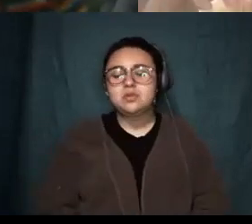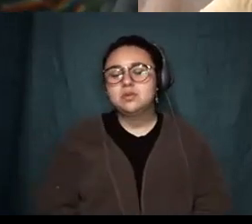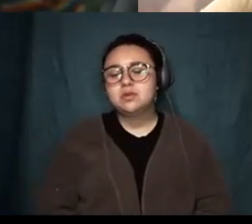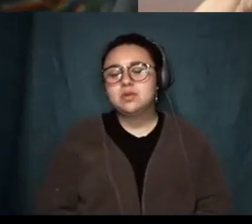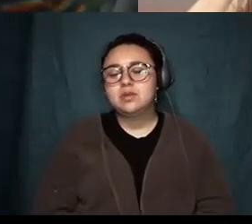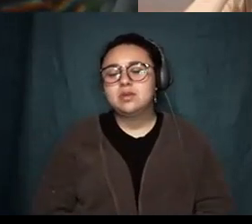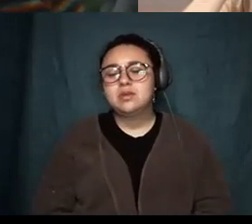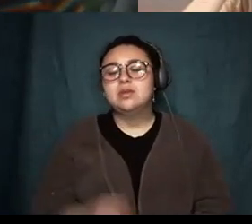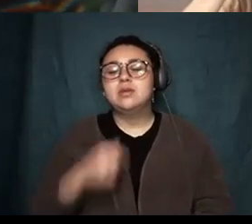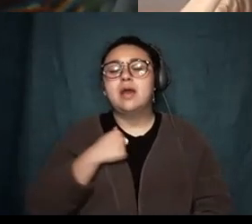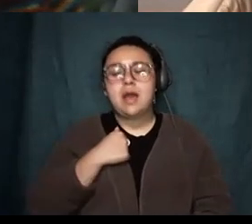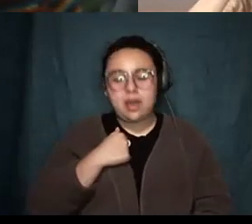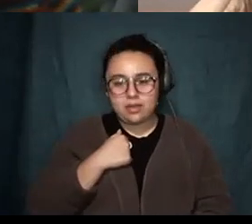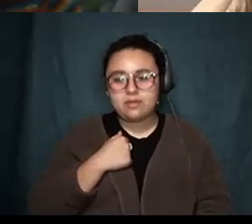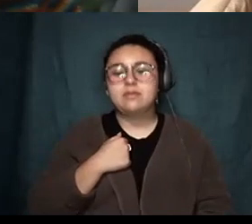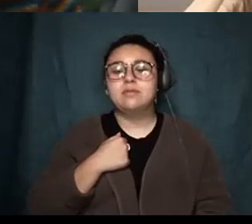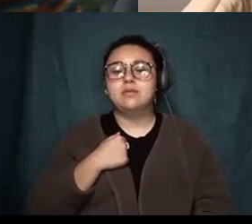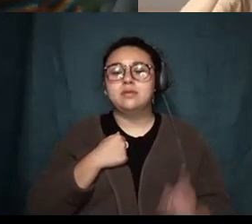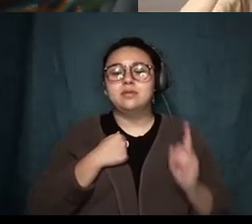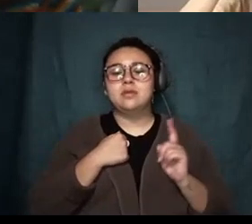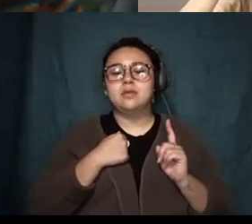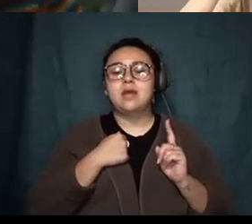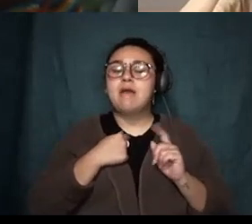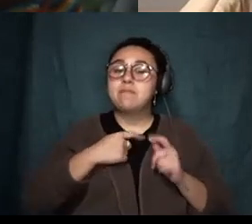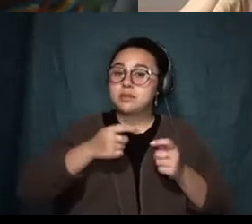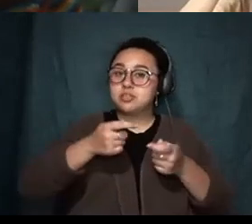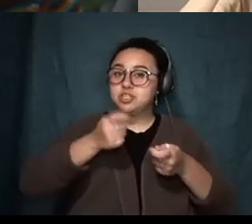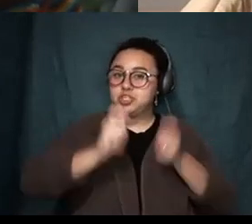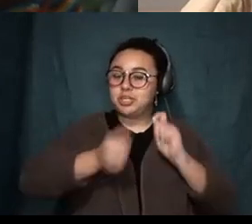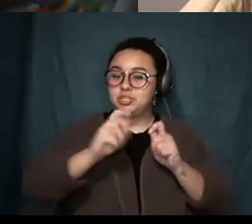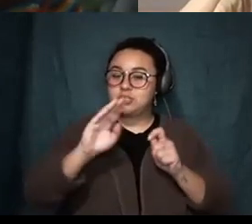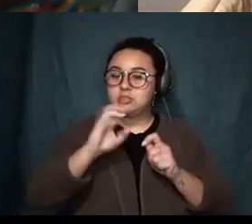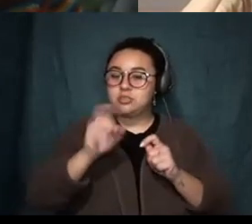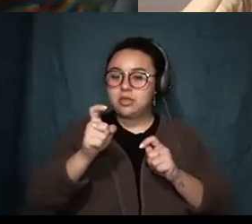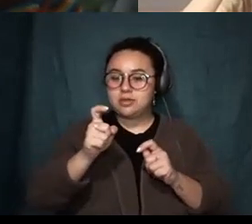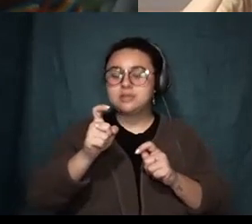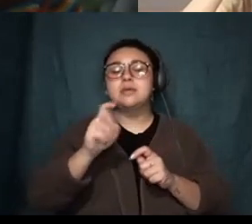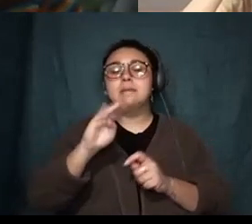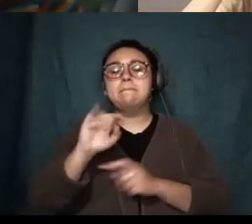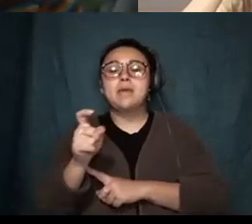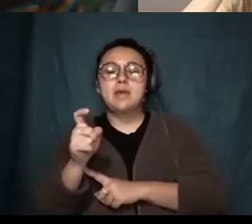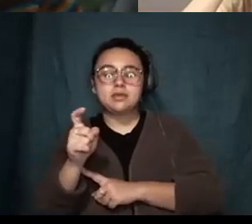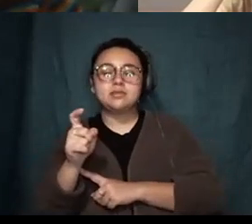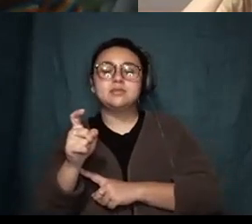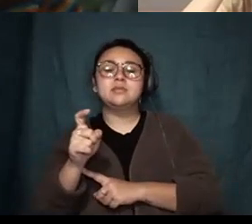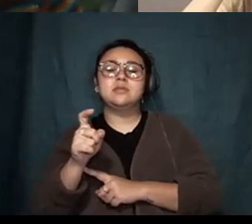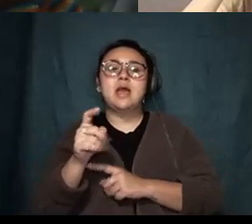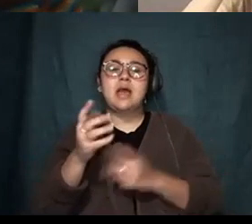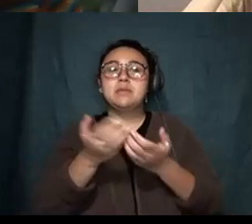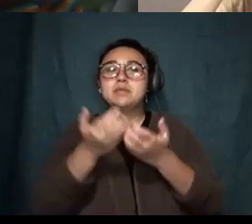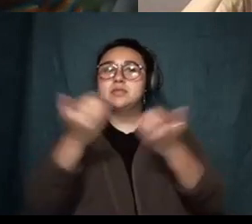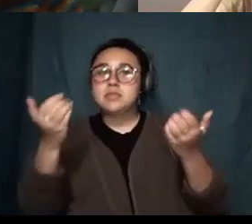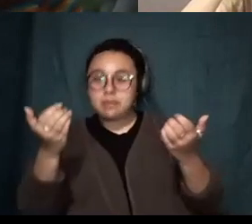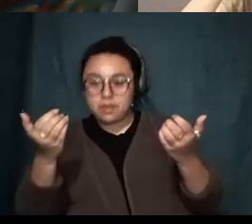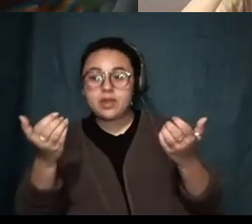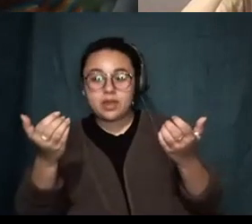been augmenting Chex Mix by putting it in a separate container and mixing in extra cheesy Cheez-Its and these weird